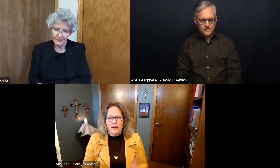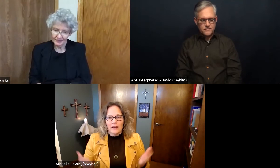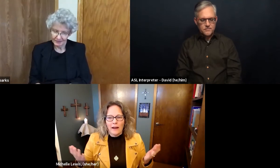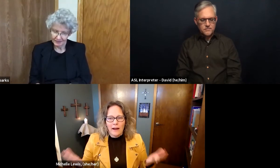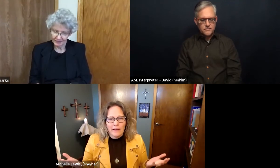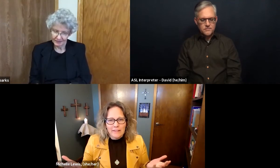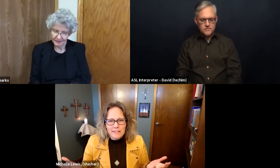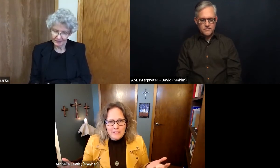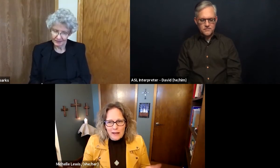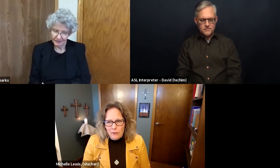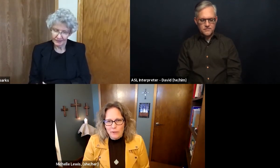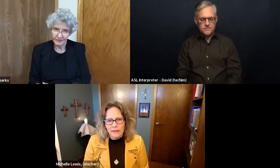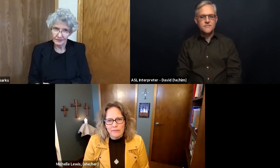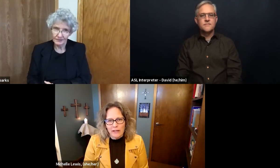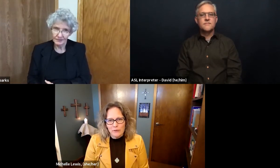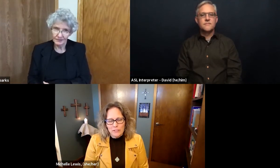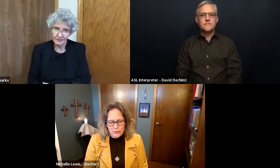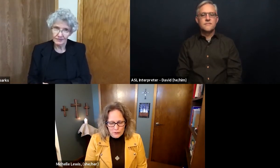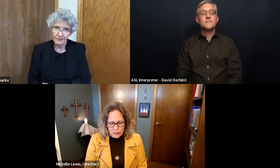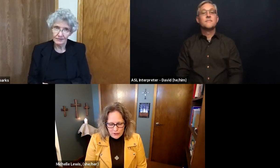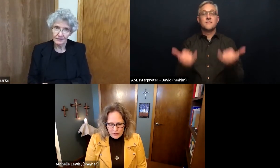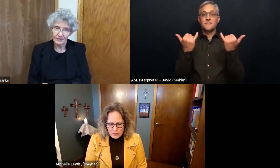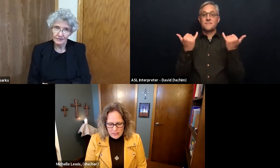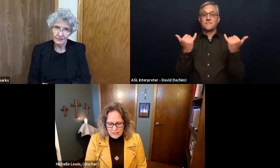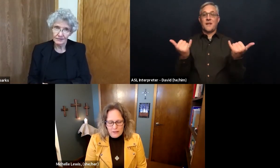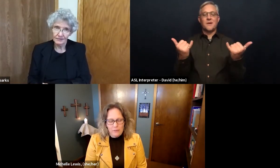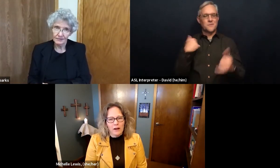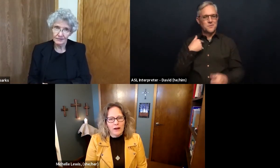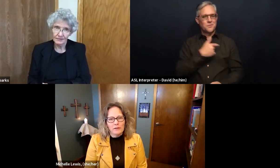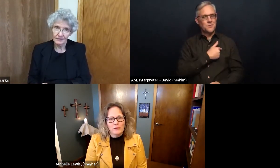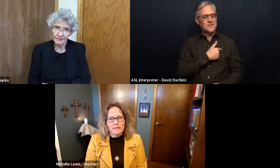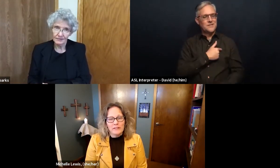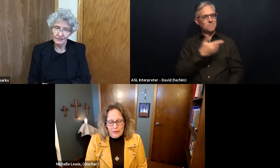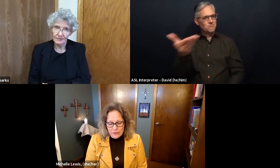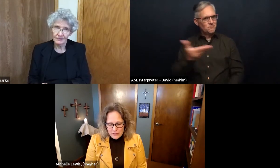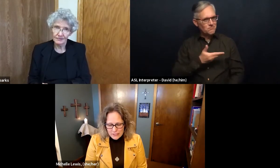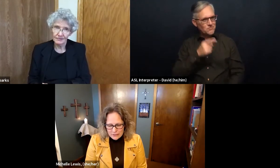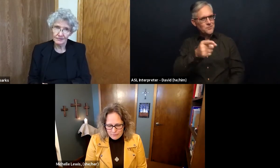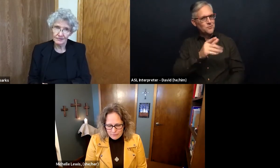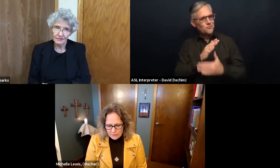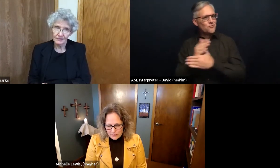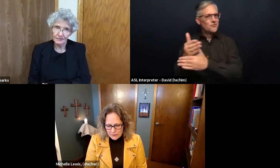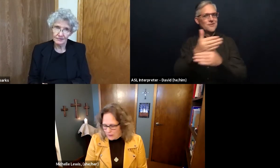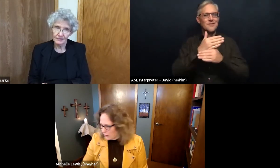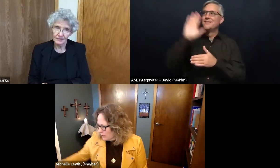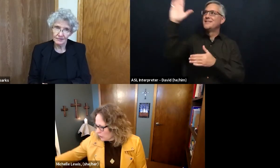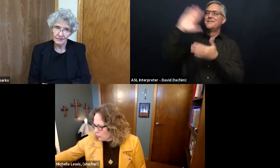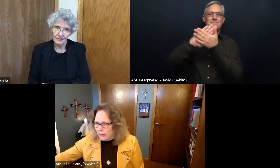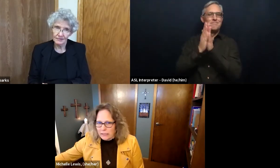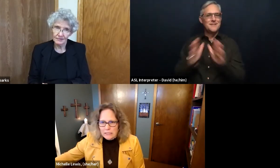At this time, we invite you to share the peace of God with others. You might need